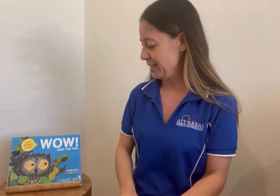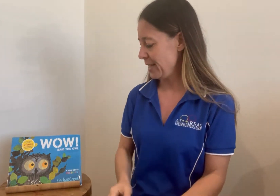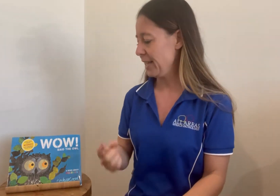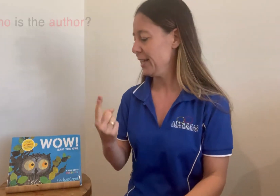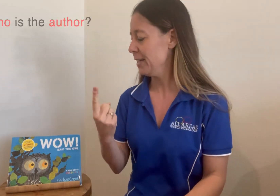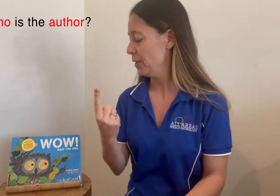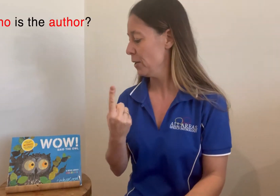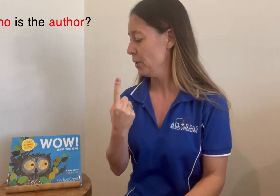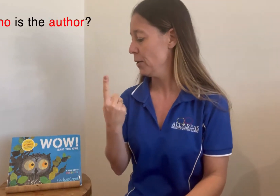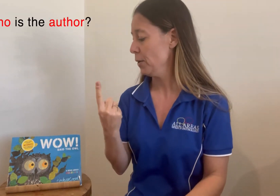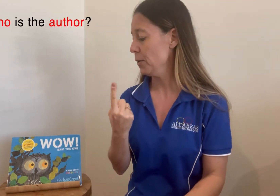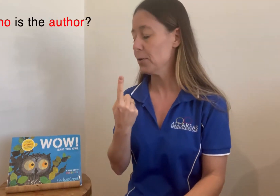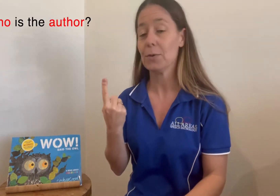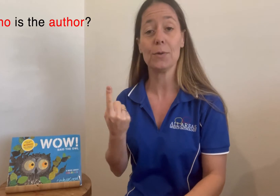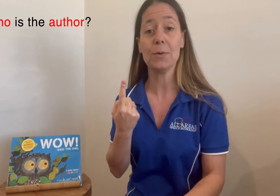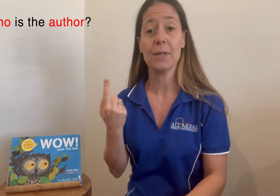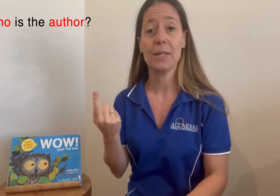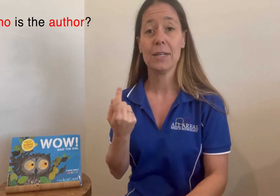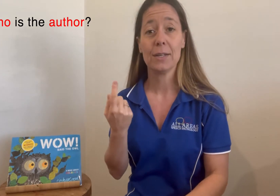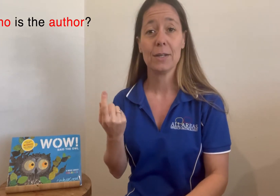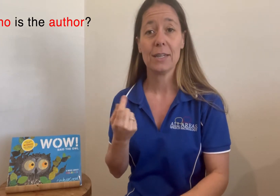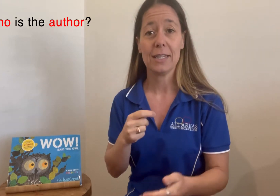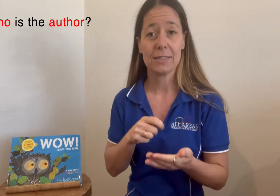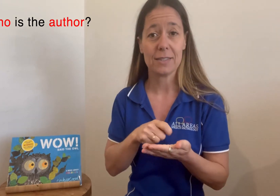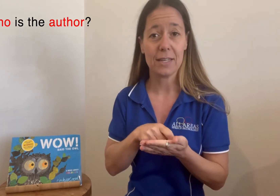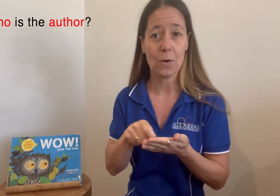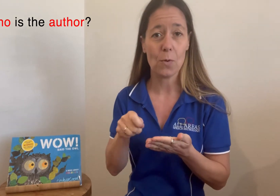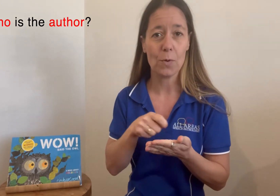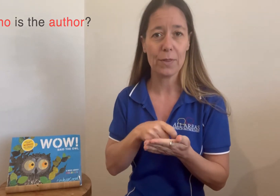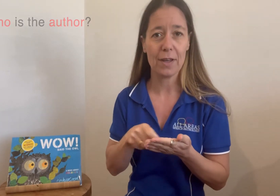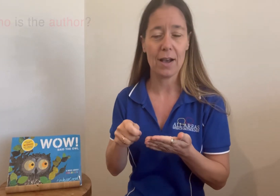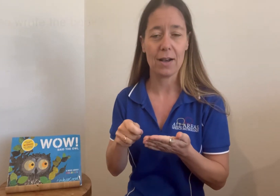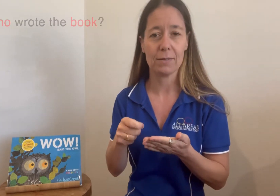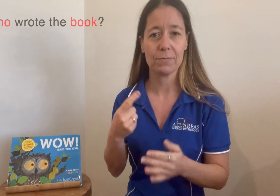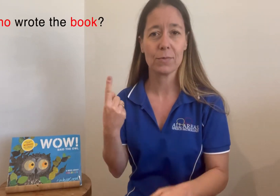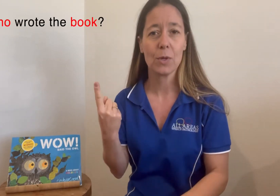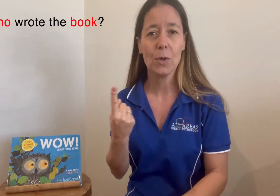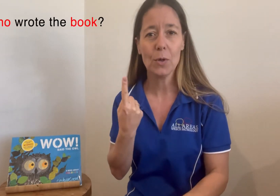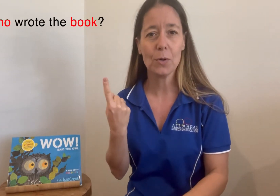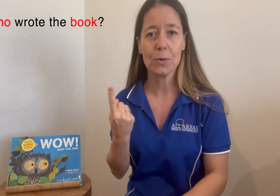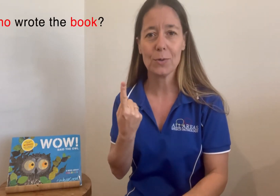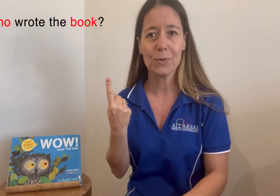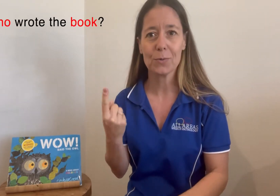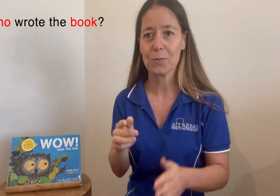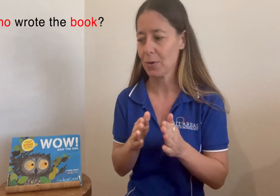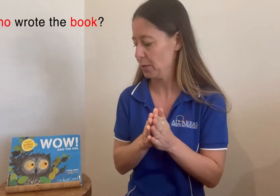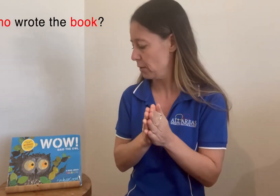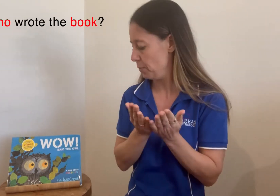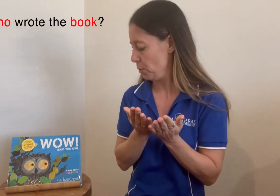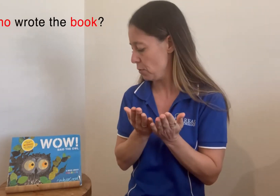see, who is the author? Who wrote the book?